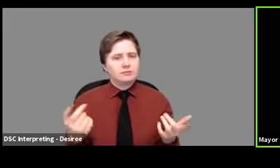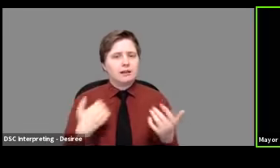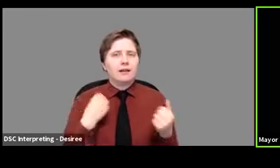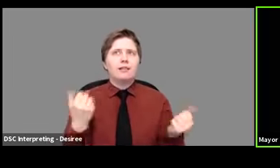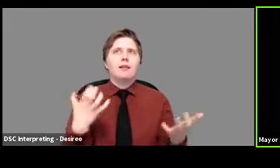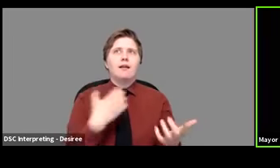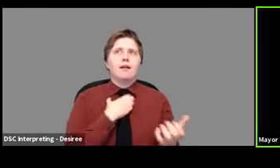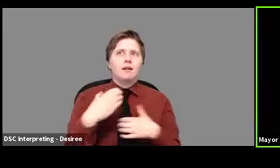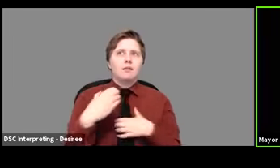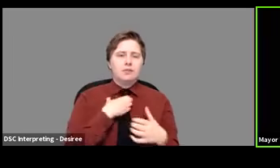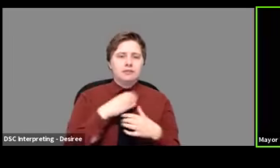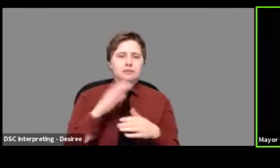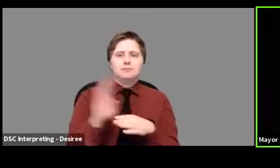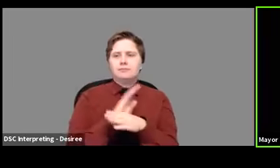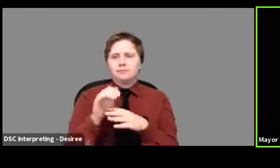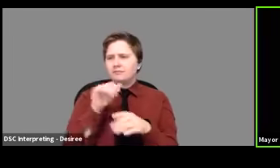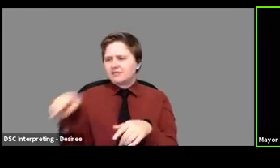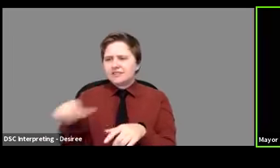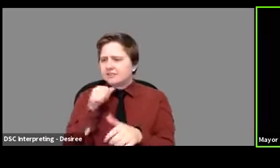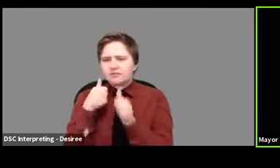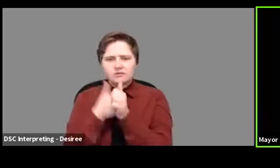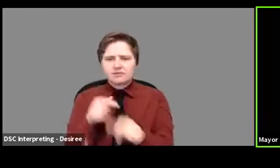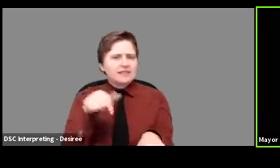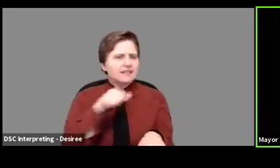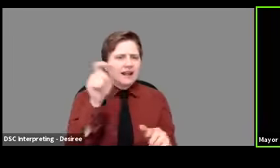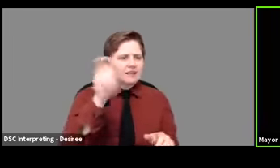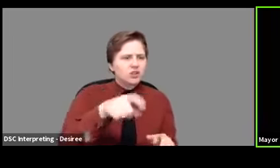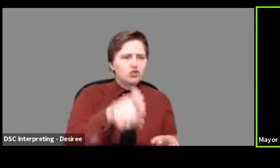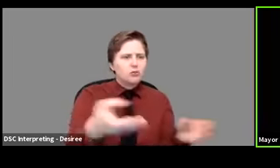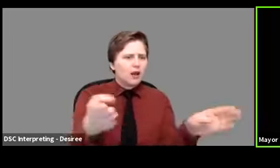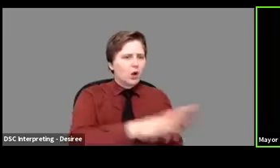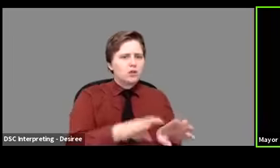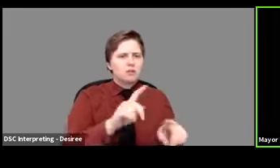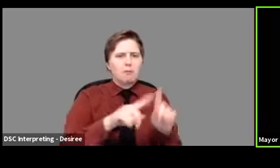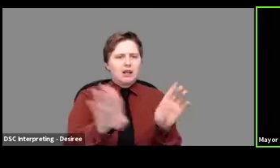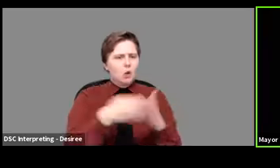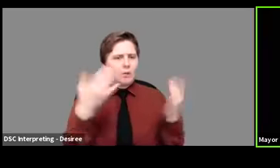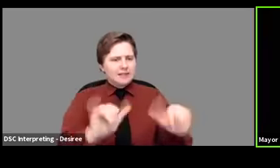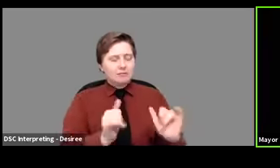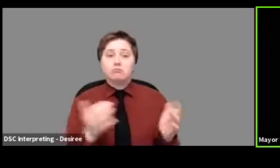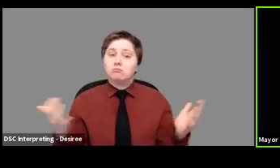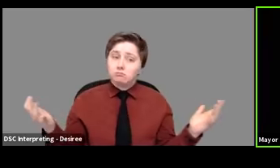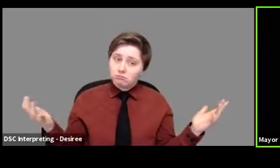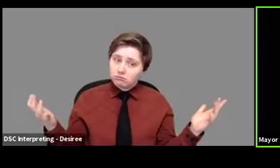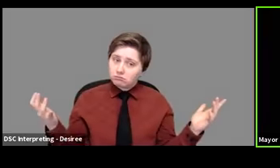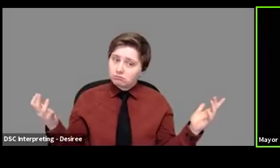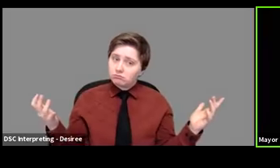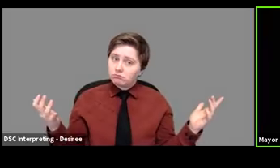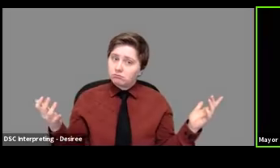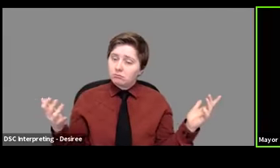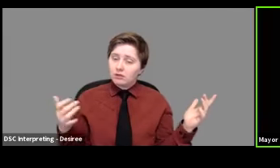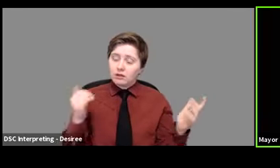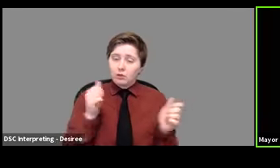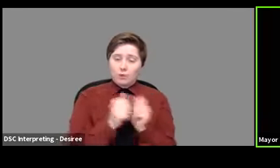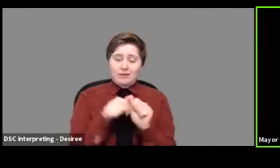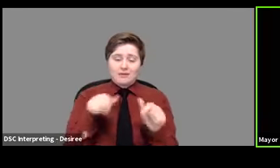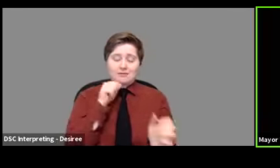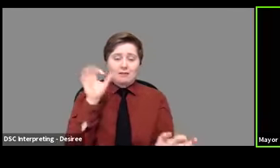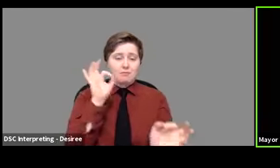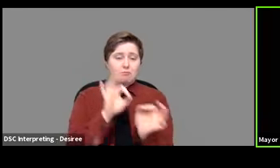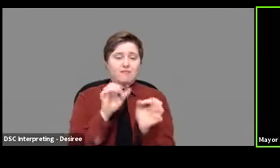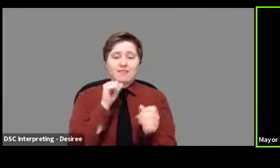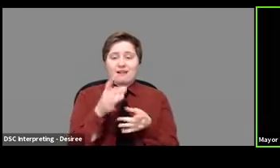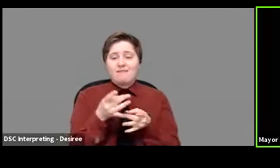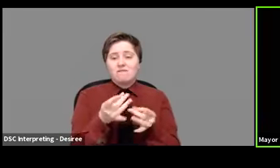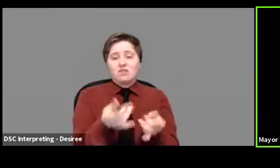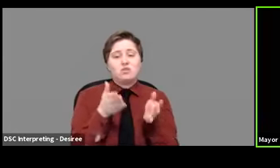complaints. This business is not complying and this, this is not essential and they should be closed. And yet it's open. Well, in an imperfect, inefficient